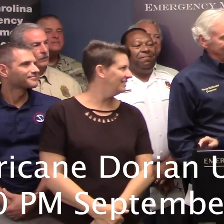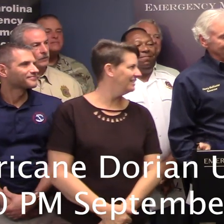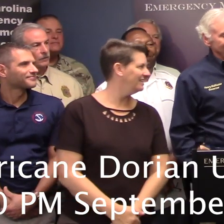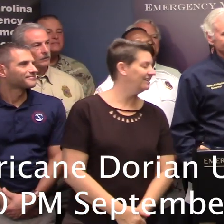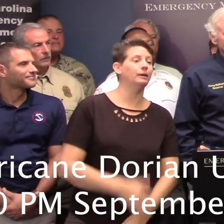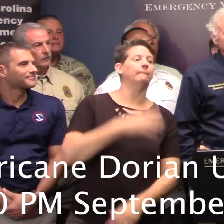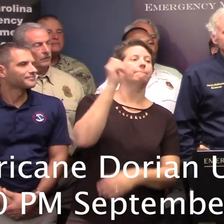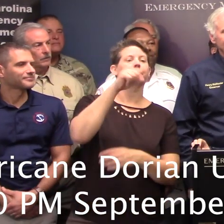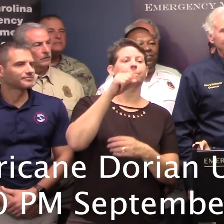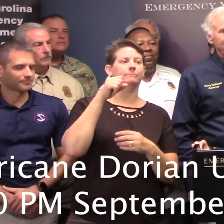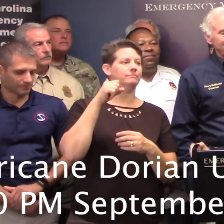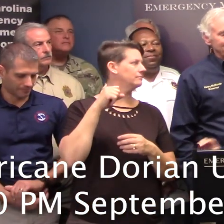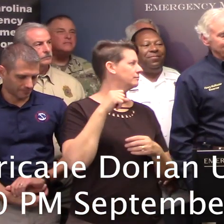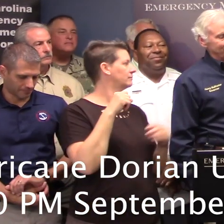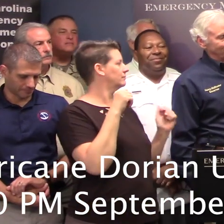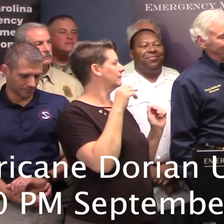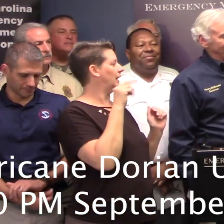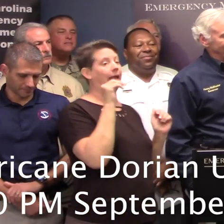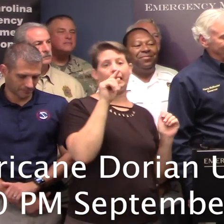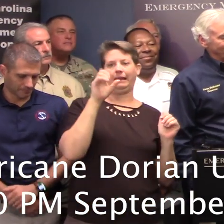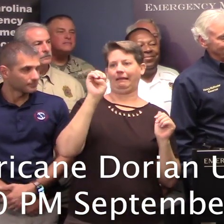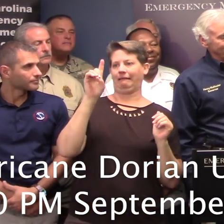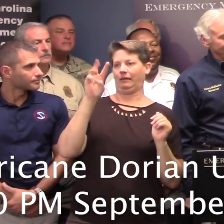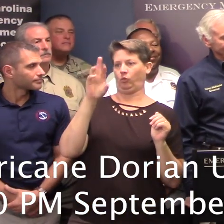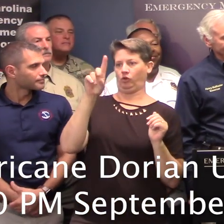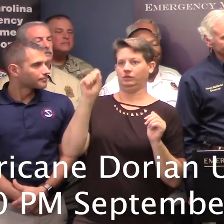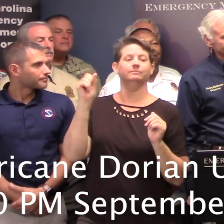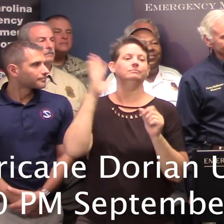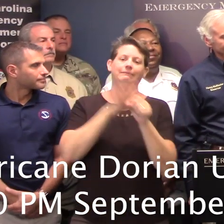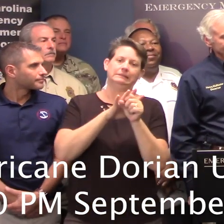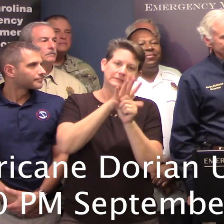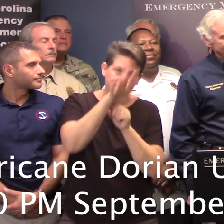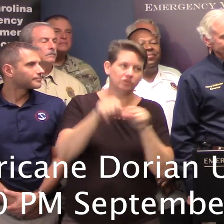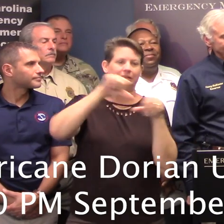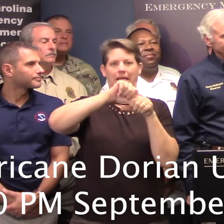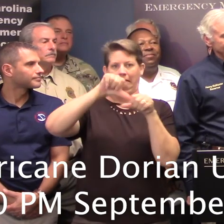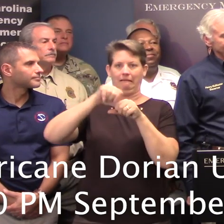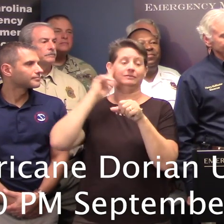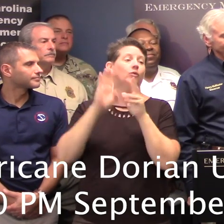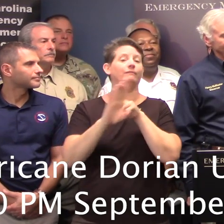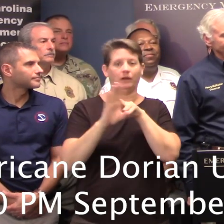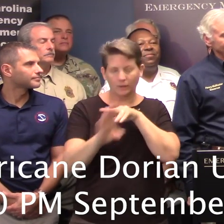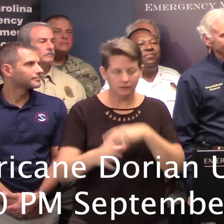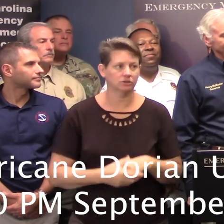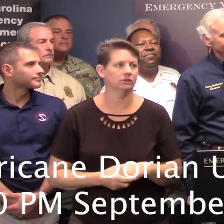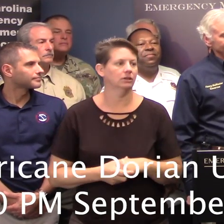We have sufficient gasoline supplies for evacuation.